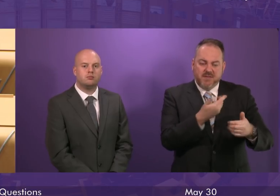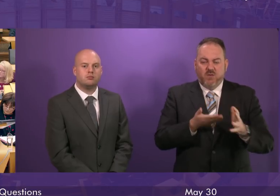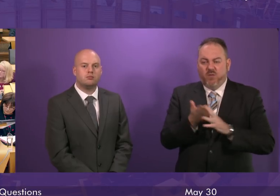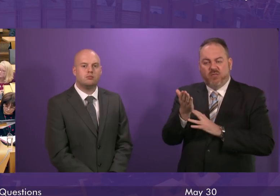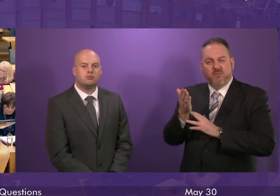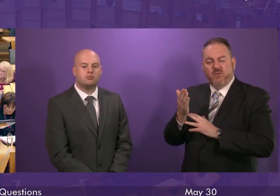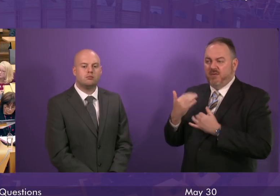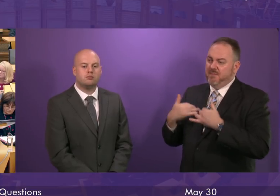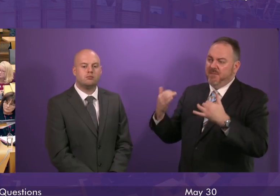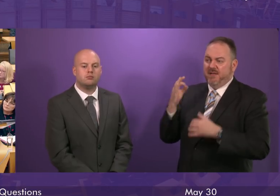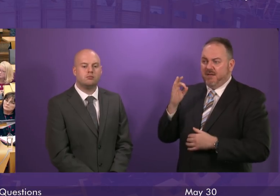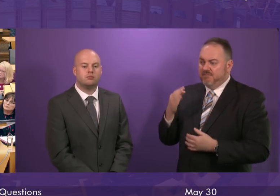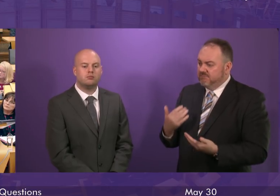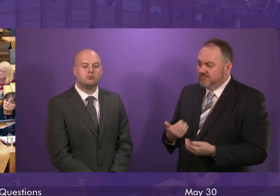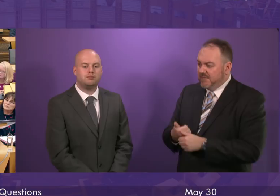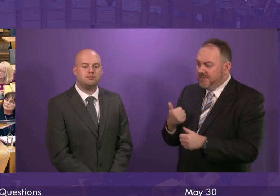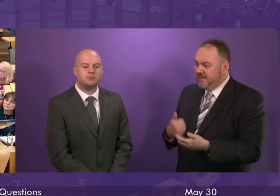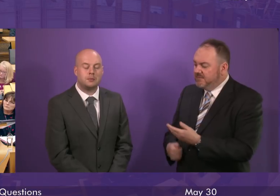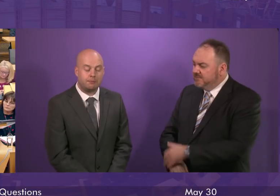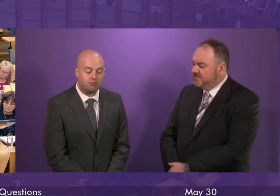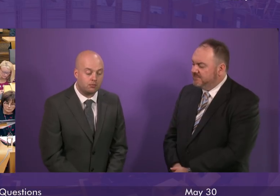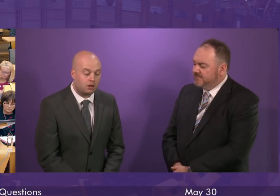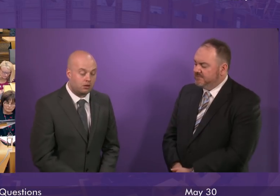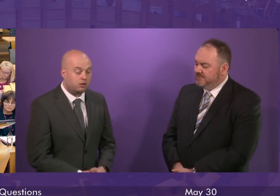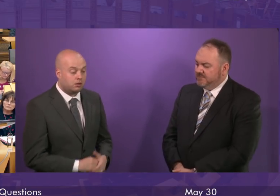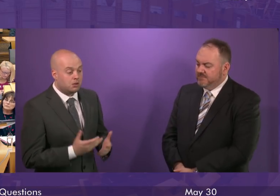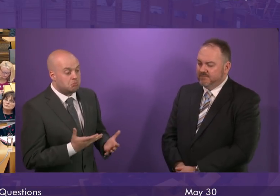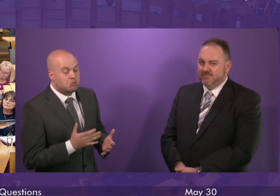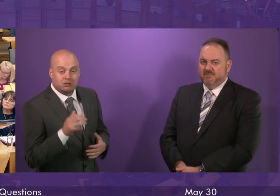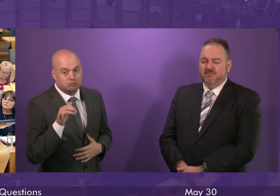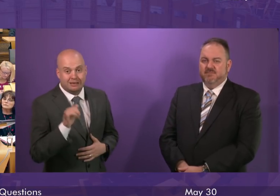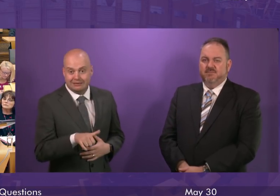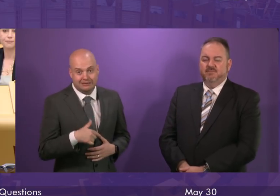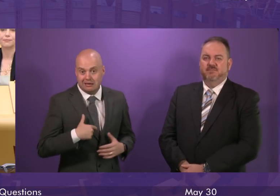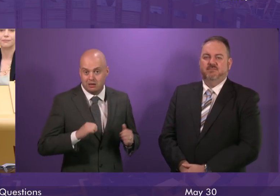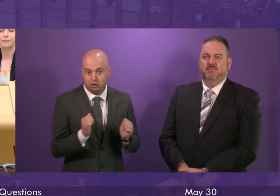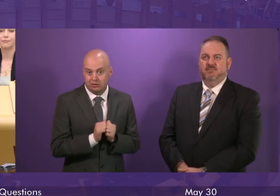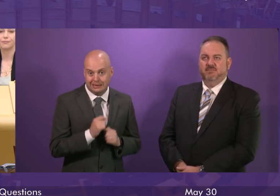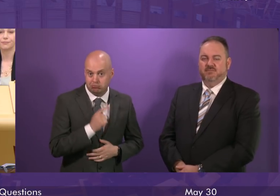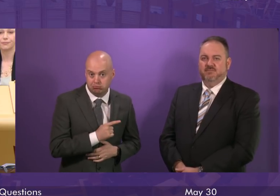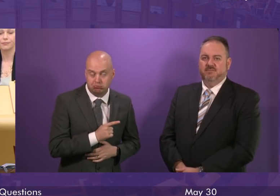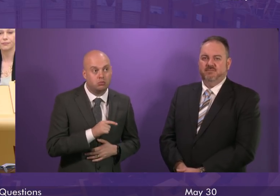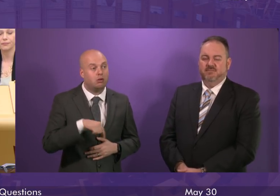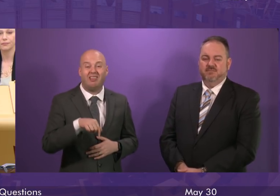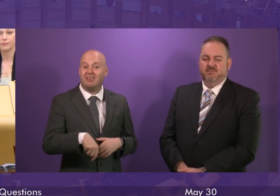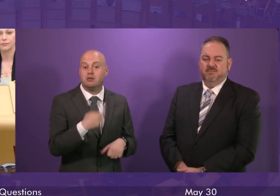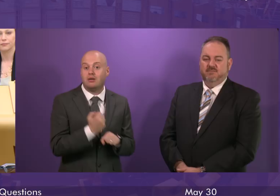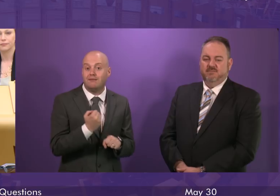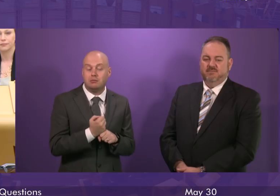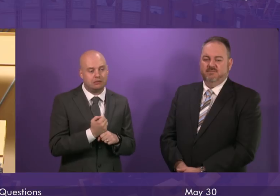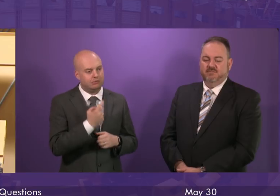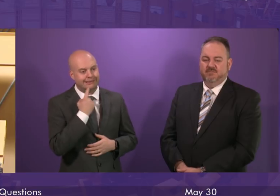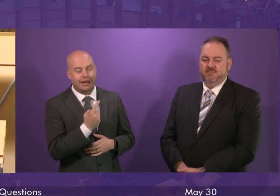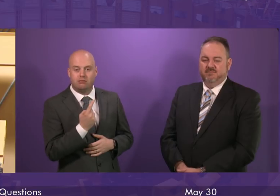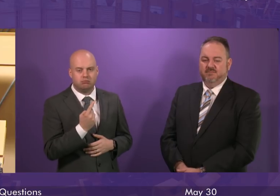company? First Minister. Yes, I agree with that. Of course, this government has invested to introduce the living wage